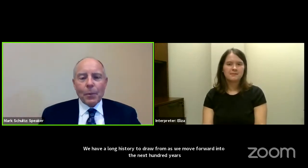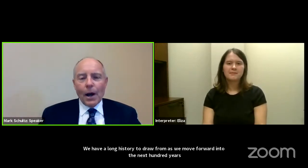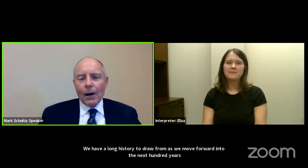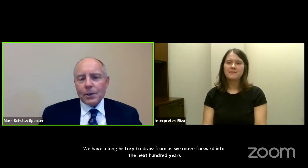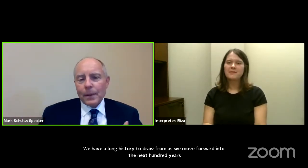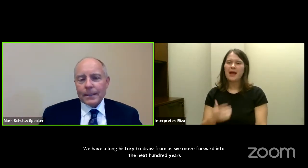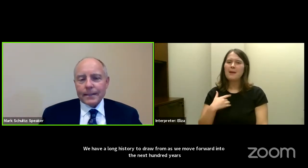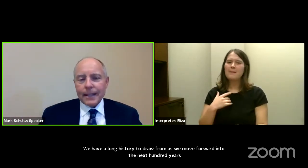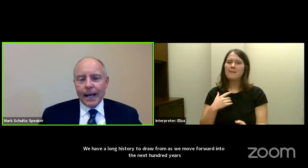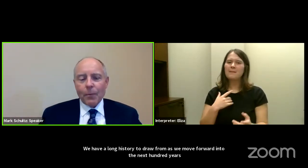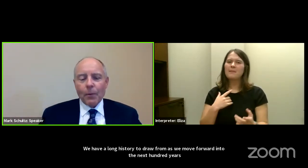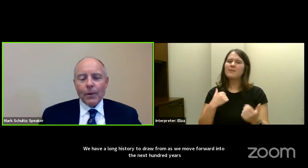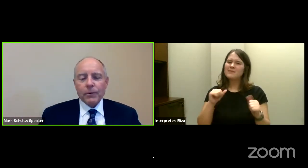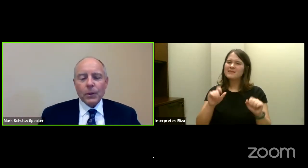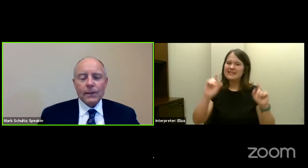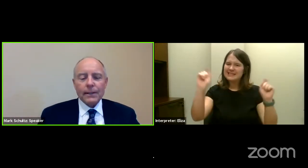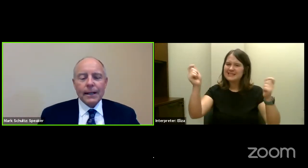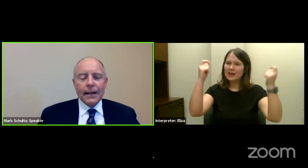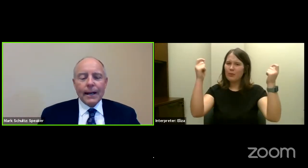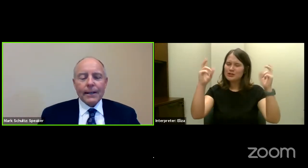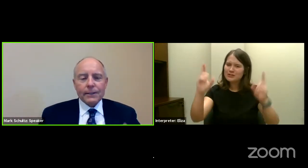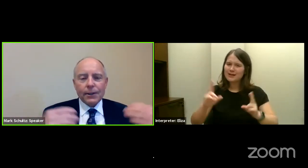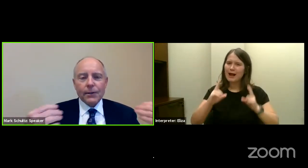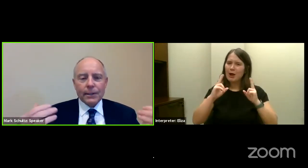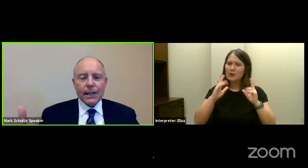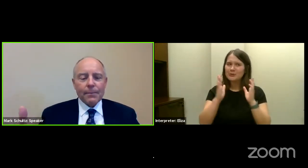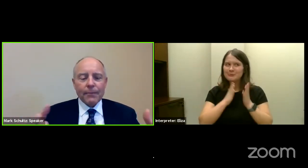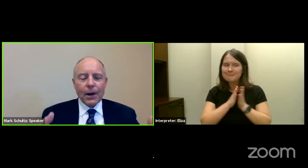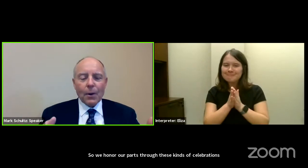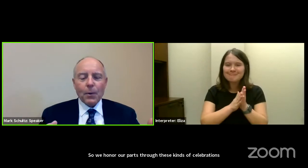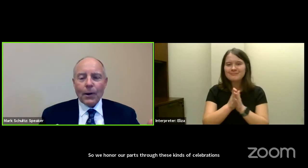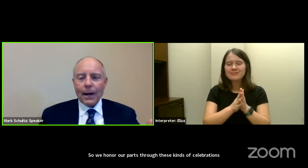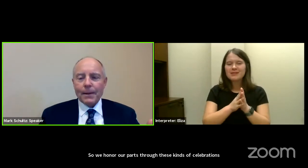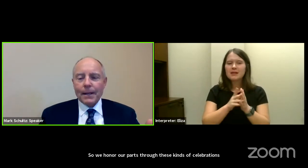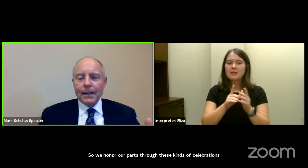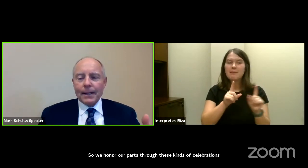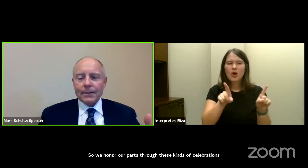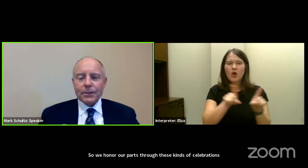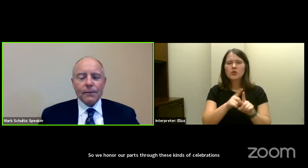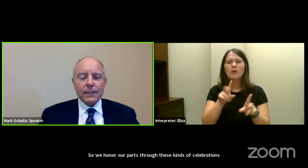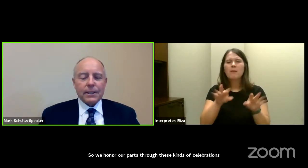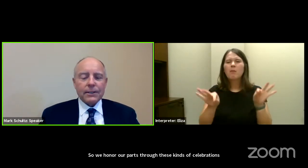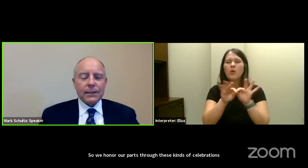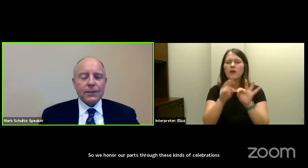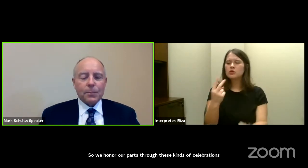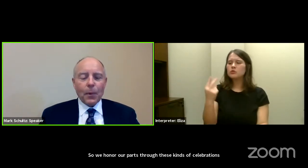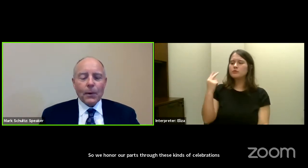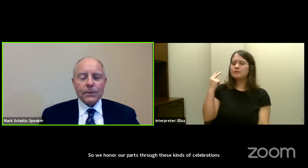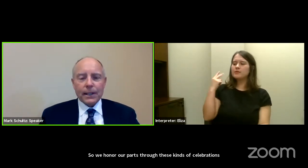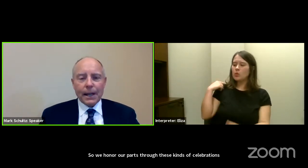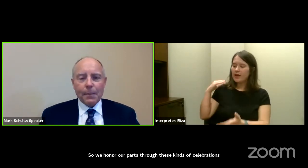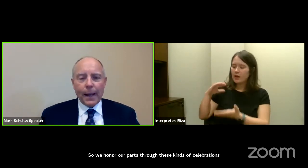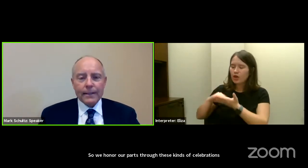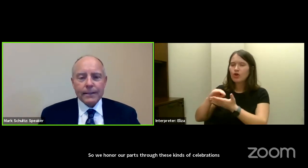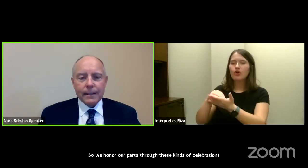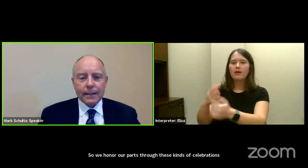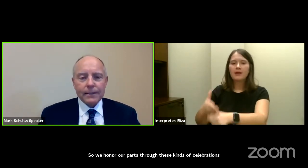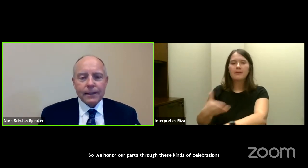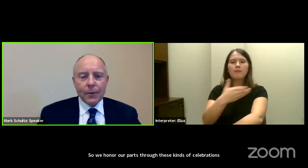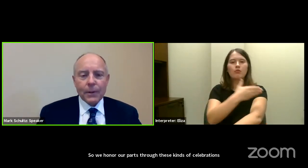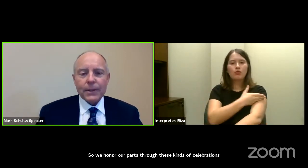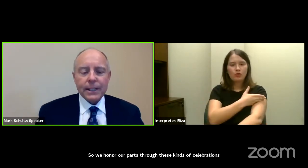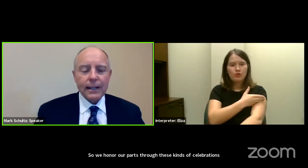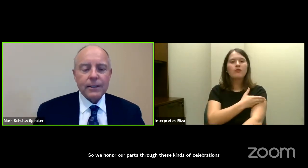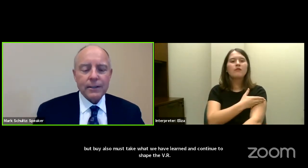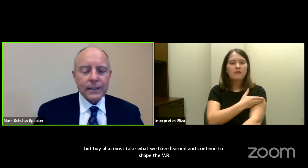but we also must take what we've learned and continue to shape the VR program, its services and its supports to keep pace